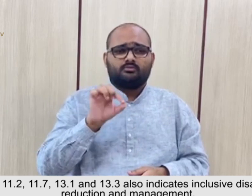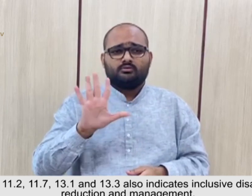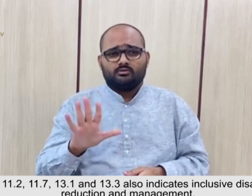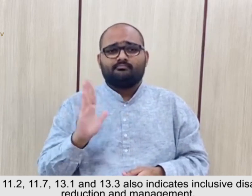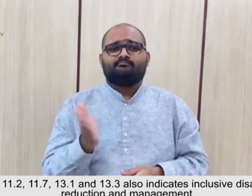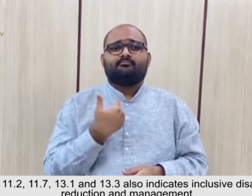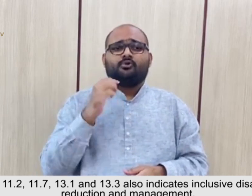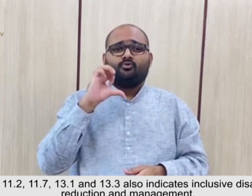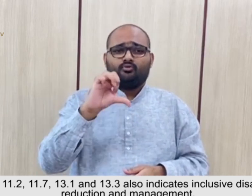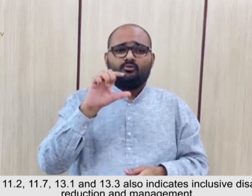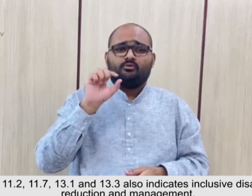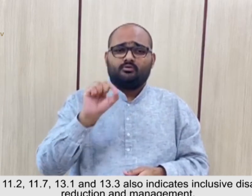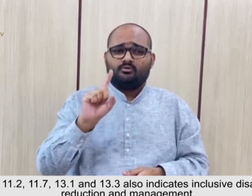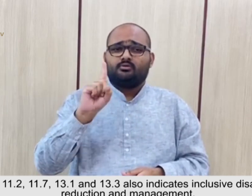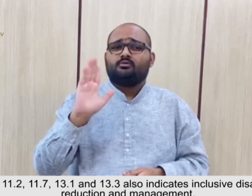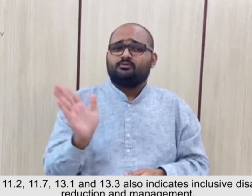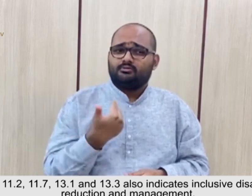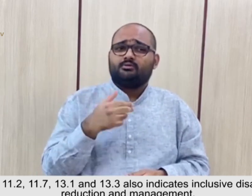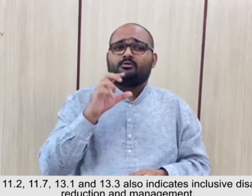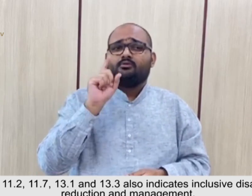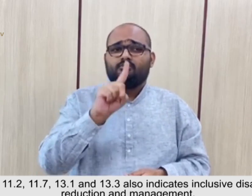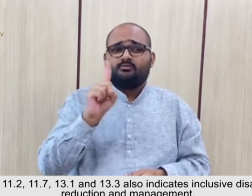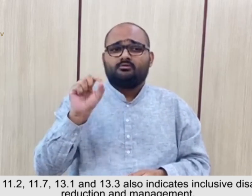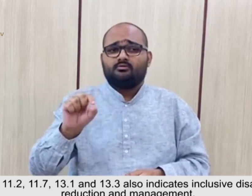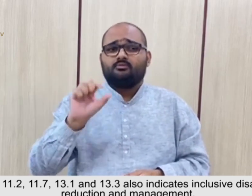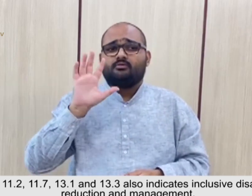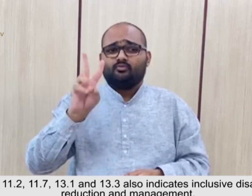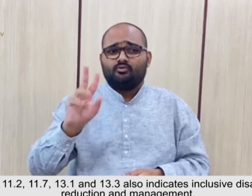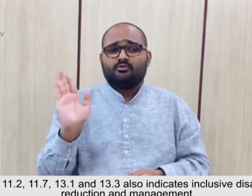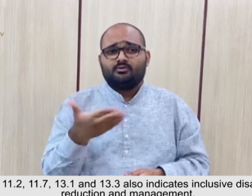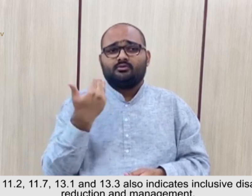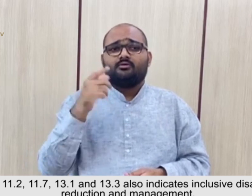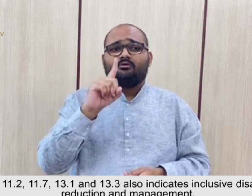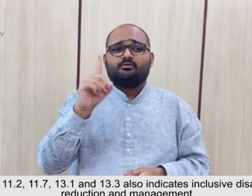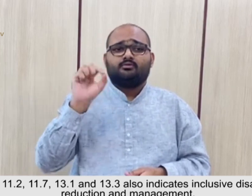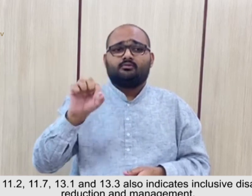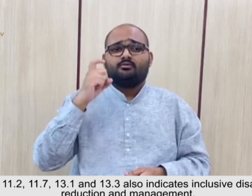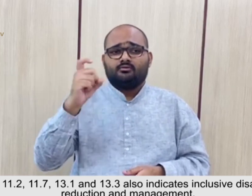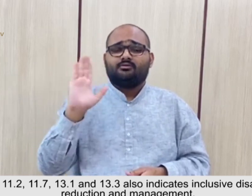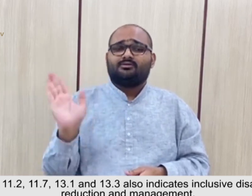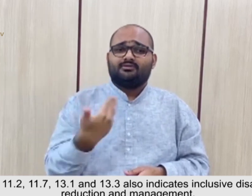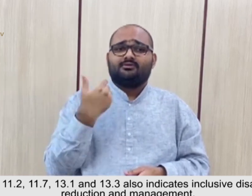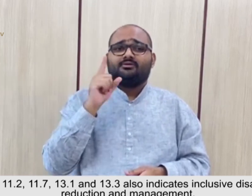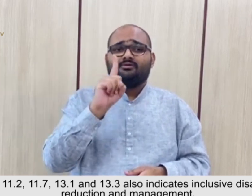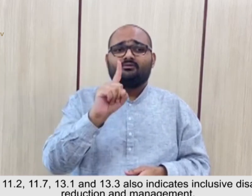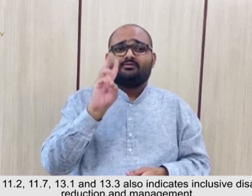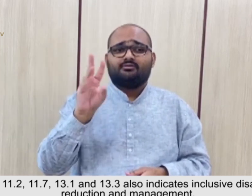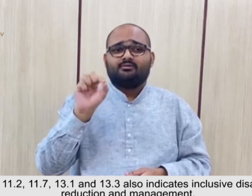.7, 13.1 and 13.3 Also Indicates